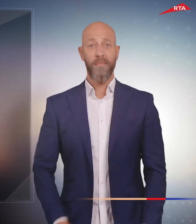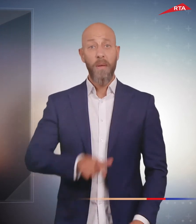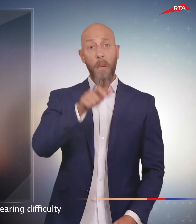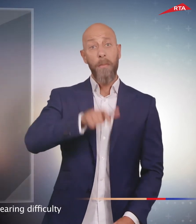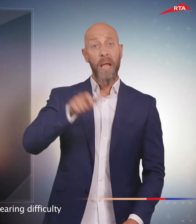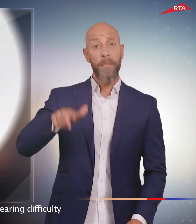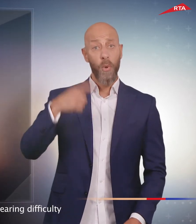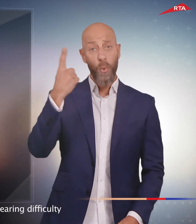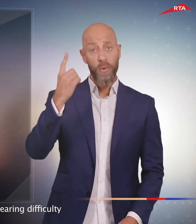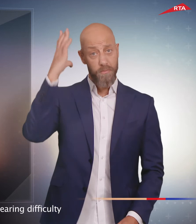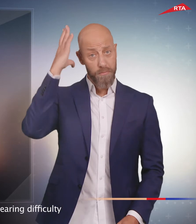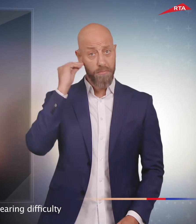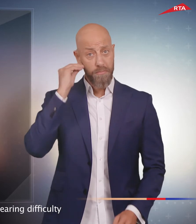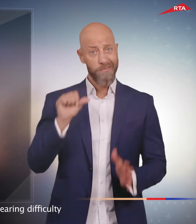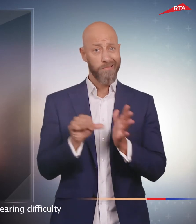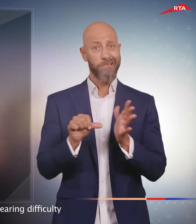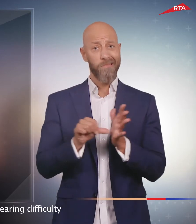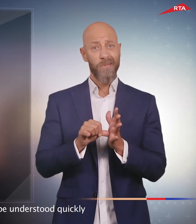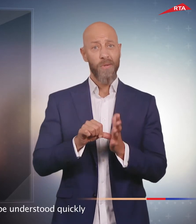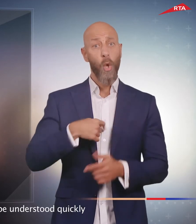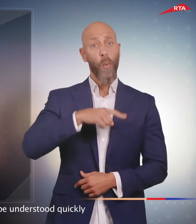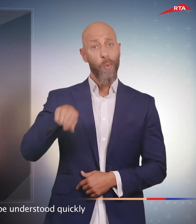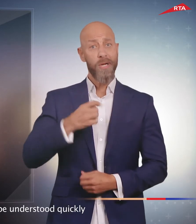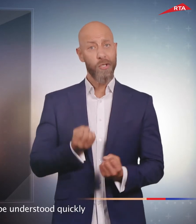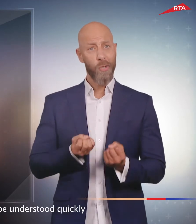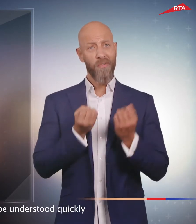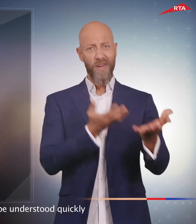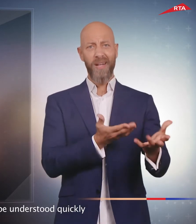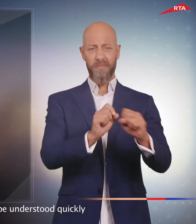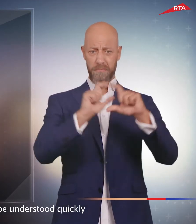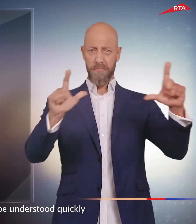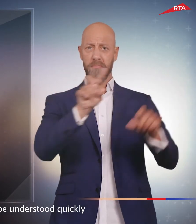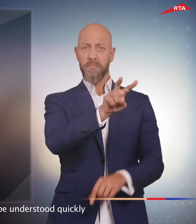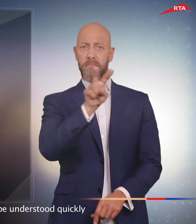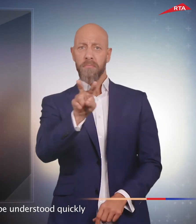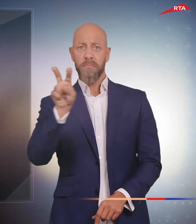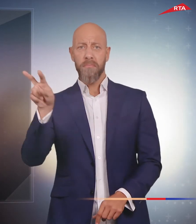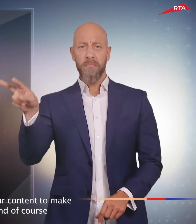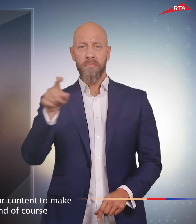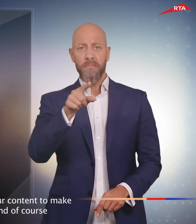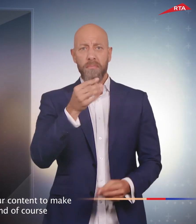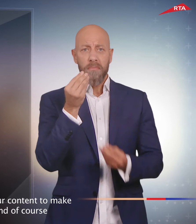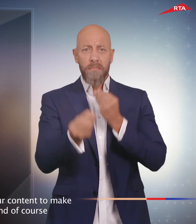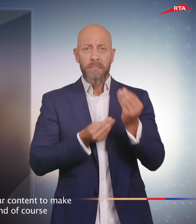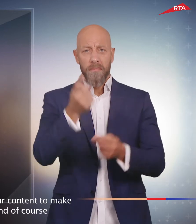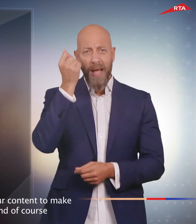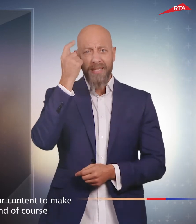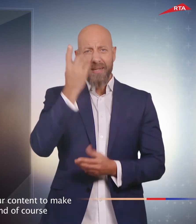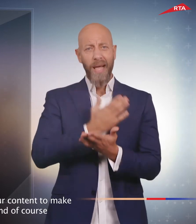For people who have hearing difficulty, we provide images that can be understood quickly. We have also simplified our content